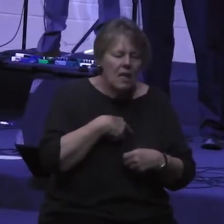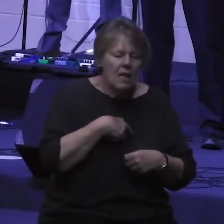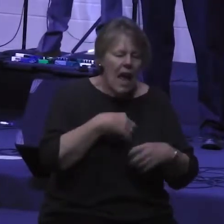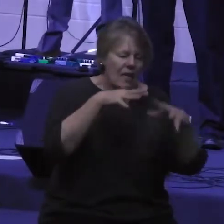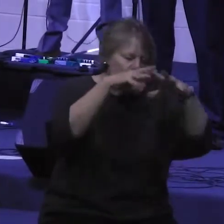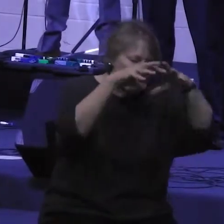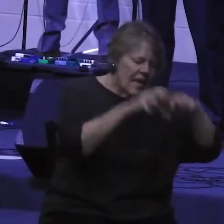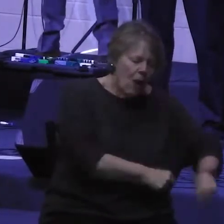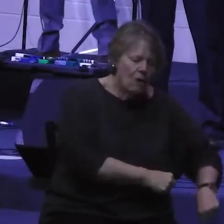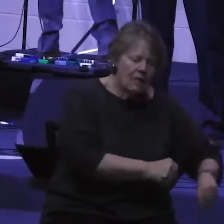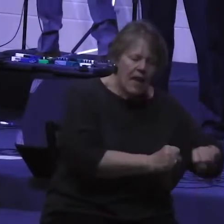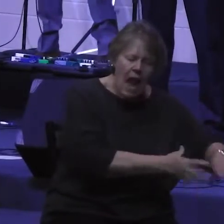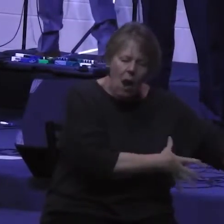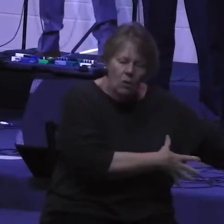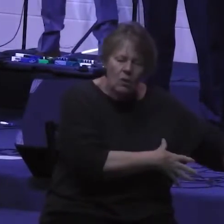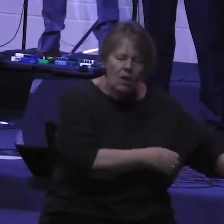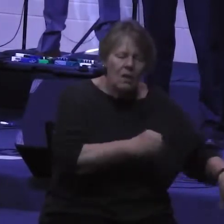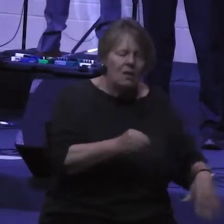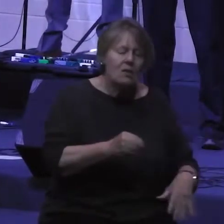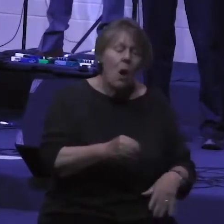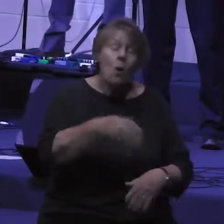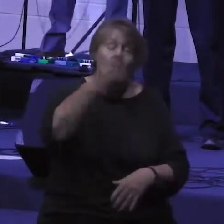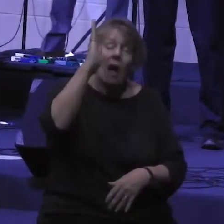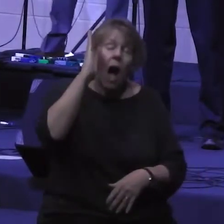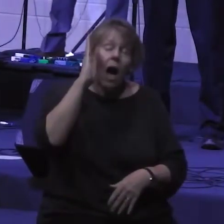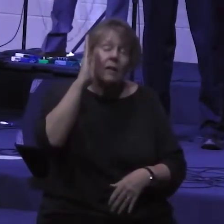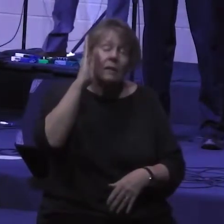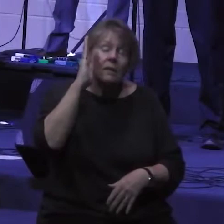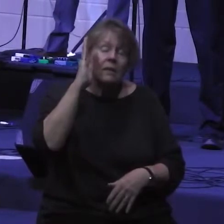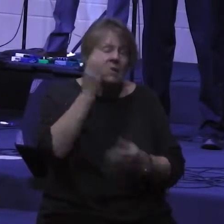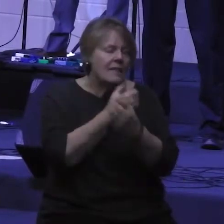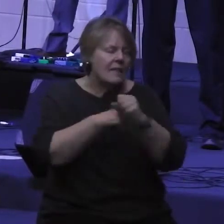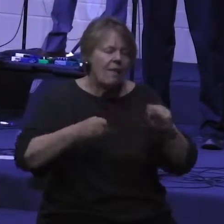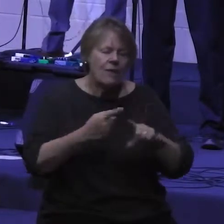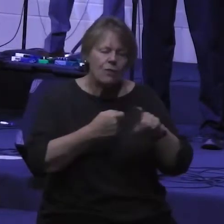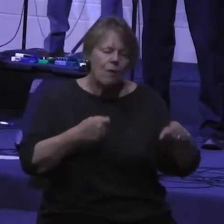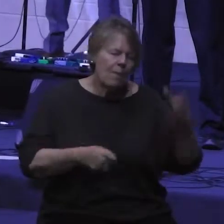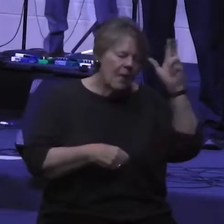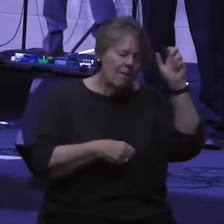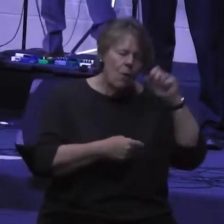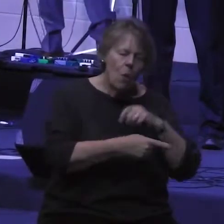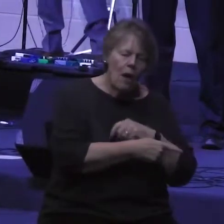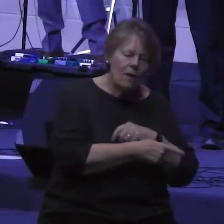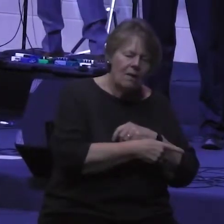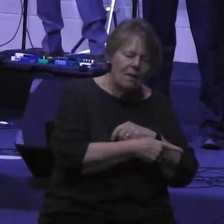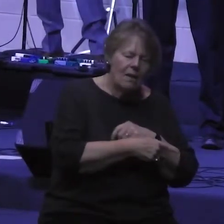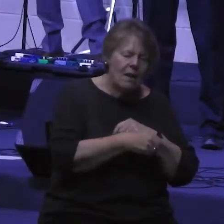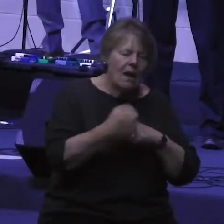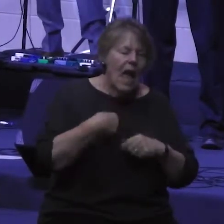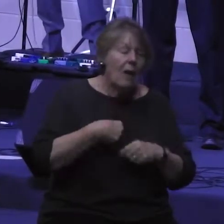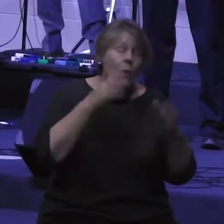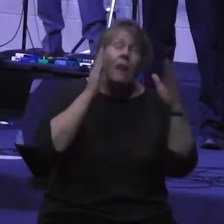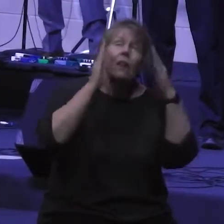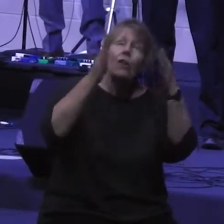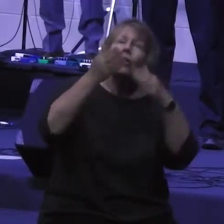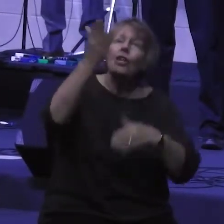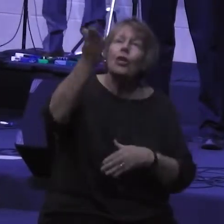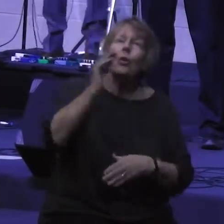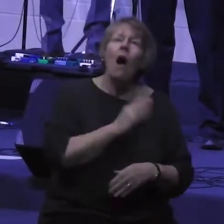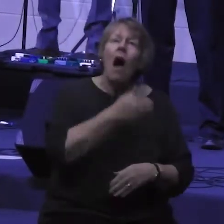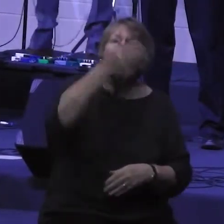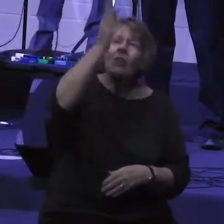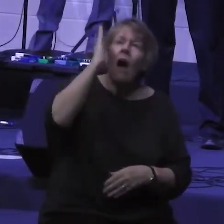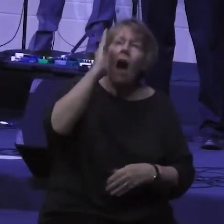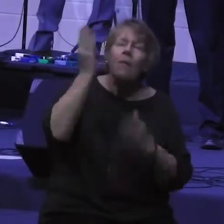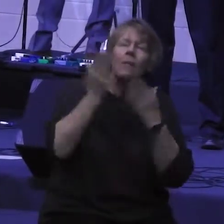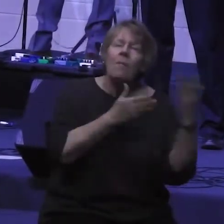so God deliver us from those evils and those temptations and we pray these things looking to you our God our provider the